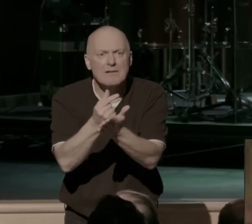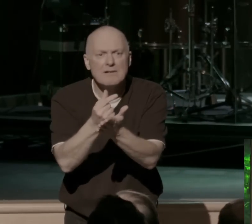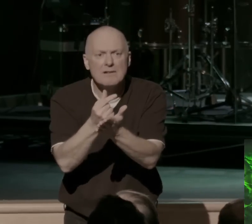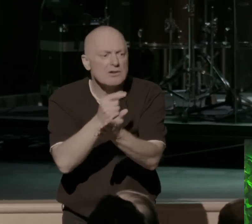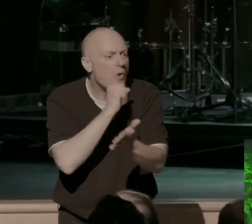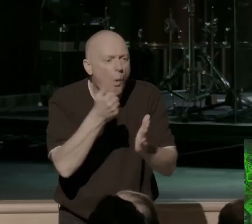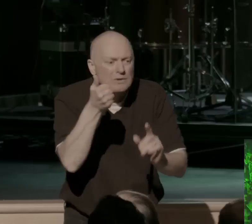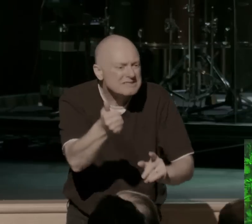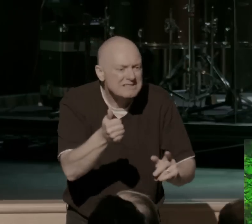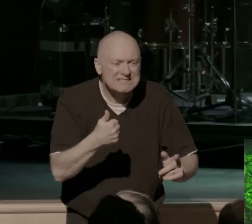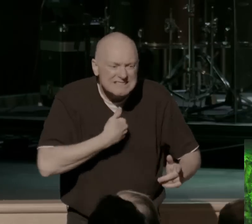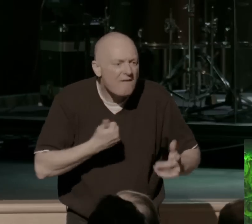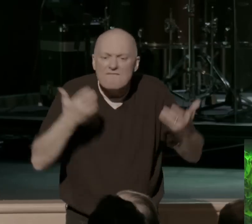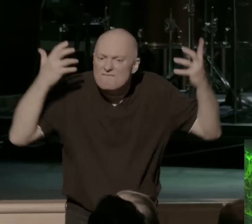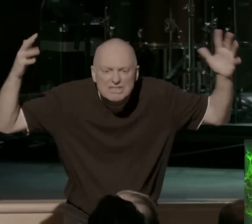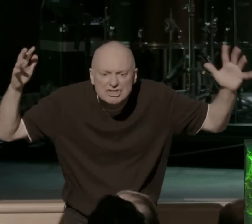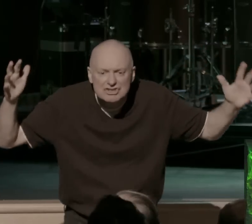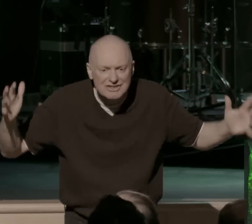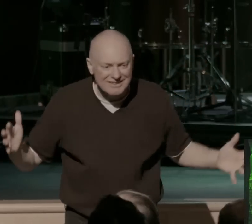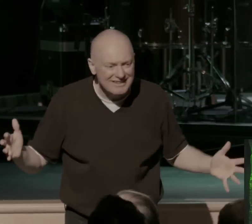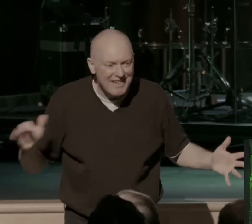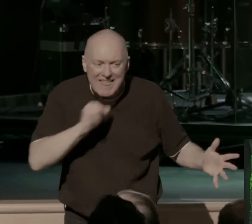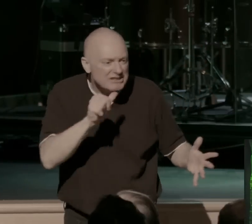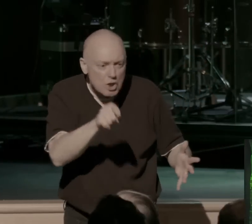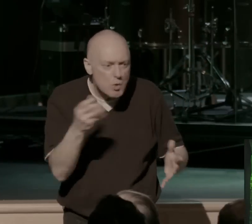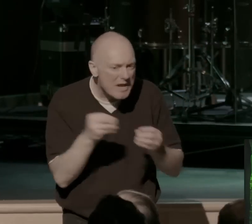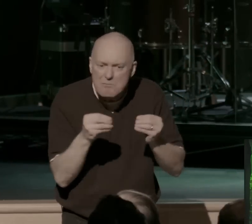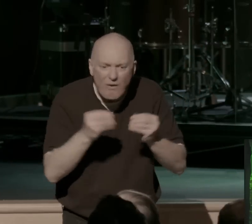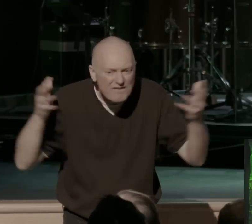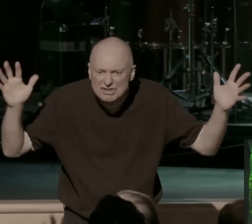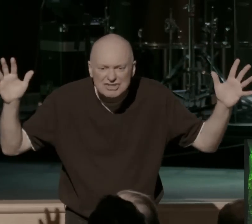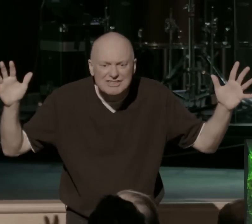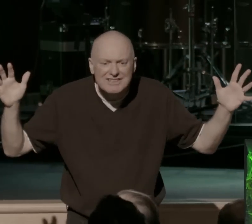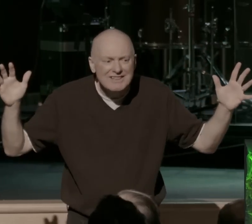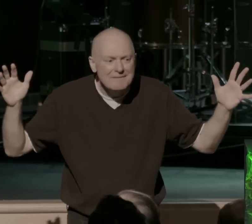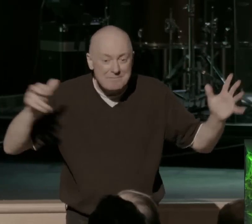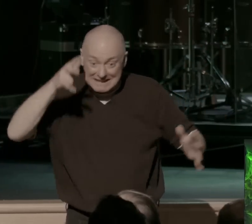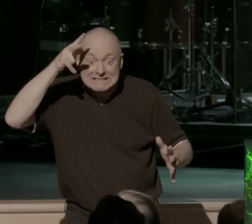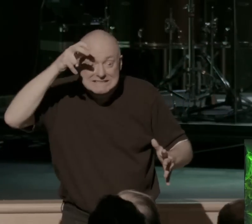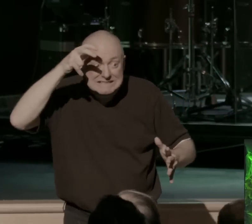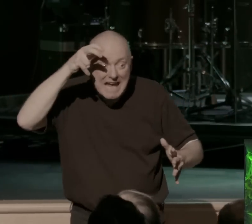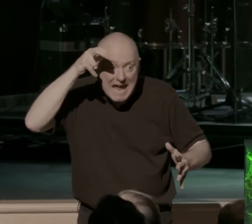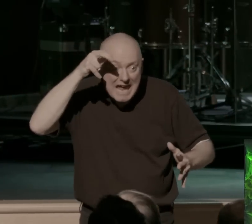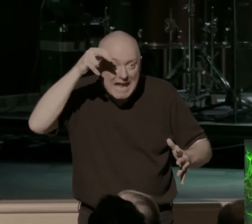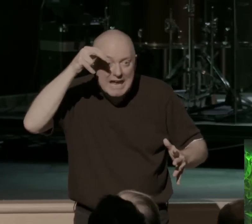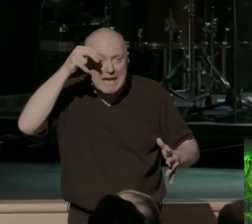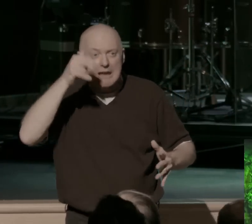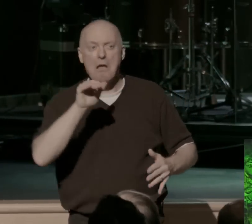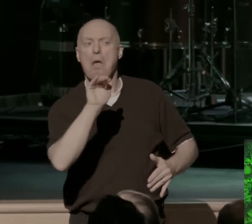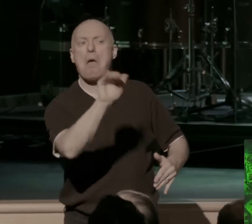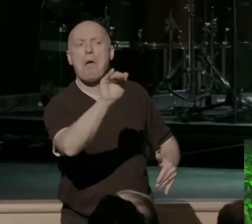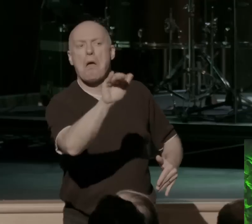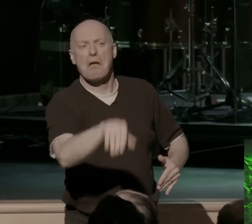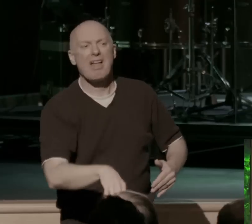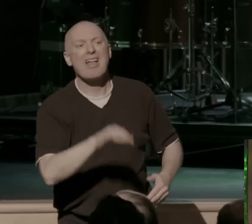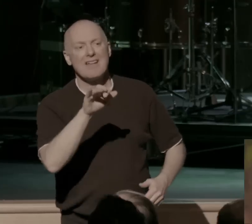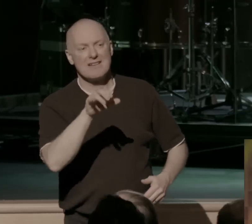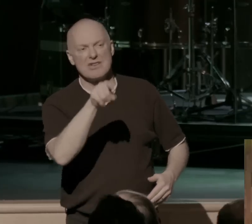It's not who you are. And Satan will come and he'll try to convince you that it is who you are, that you really are that old